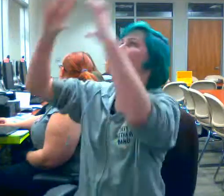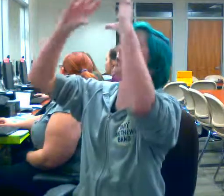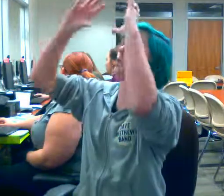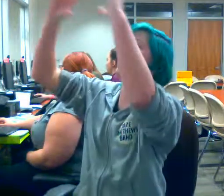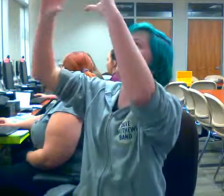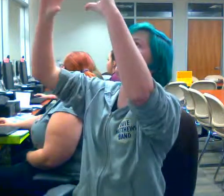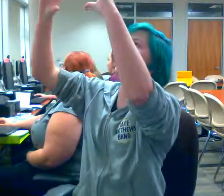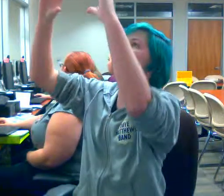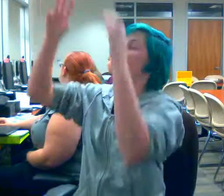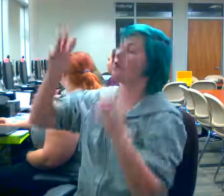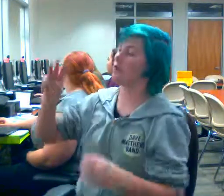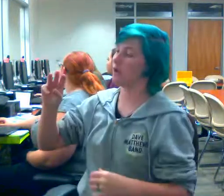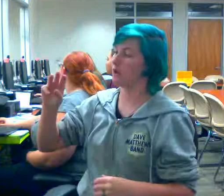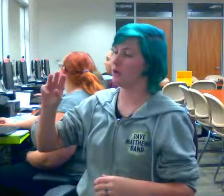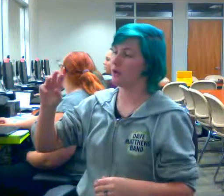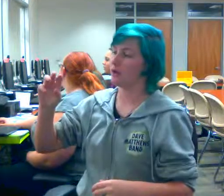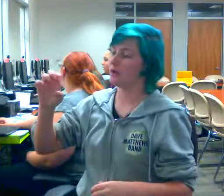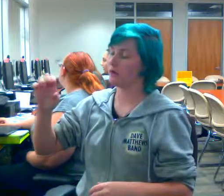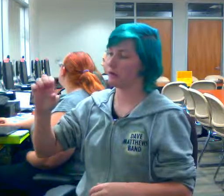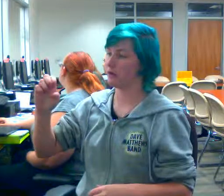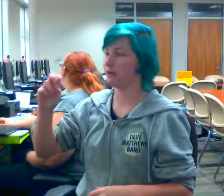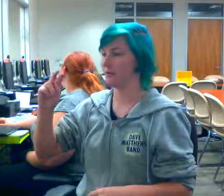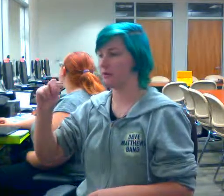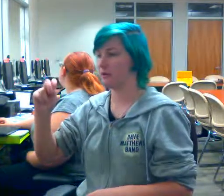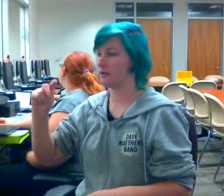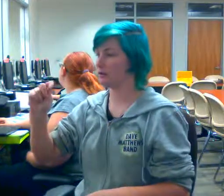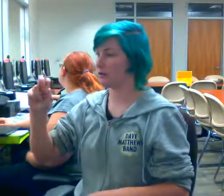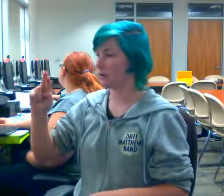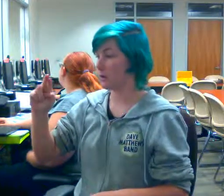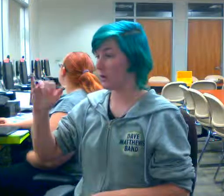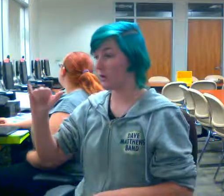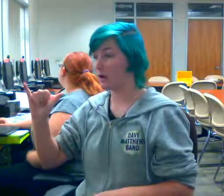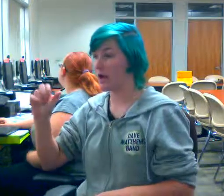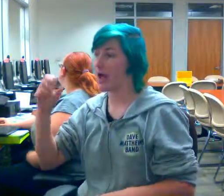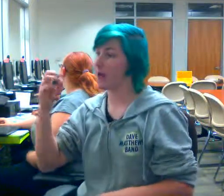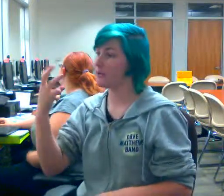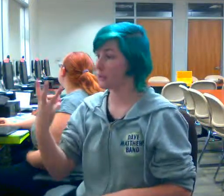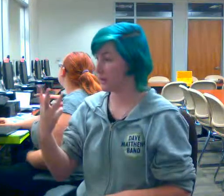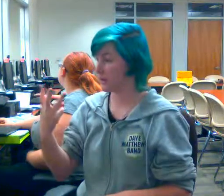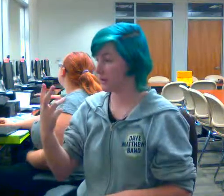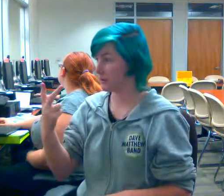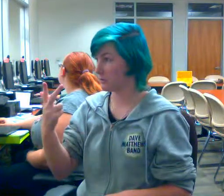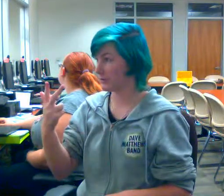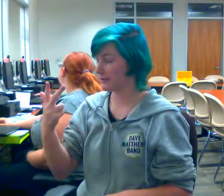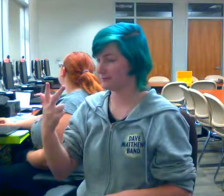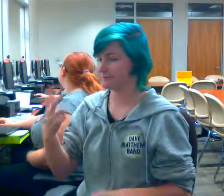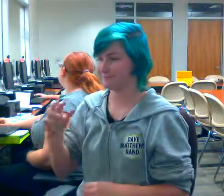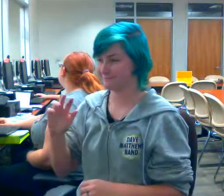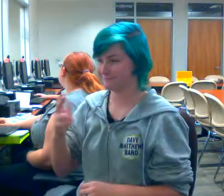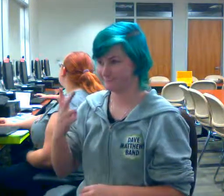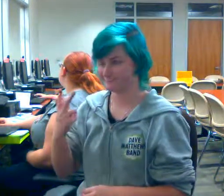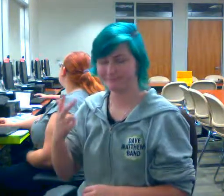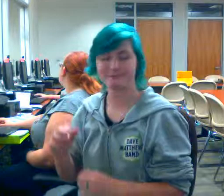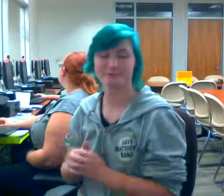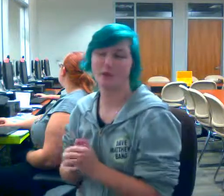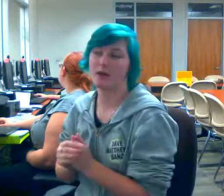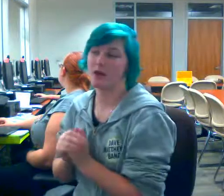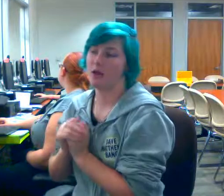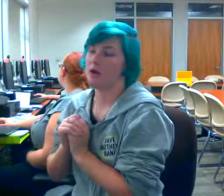Regular videos right there. No, it's not on your videos. Oh, mine did. B-E-101. Right there. Like that? Then go to my